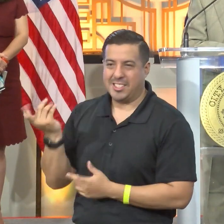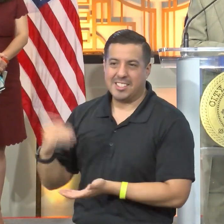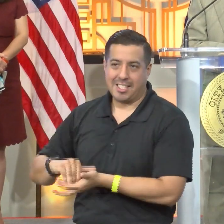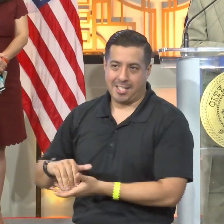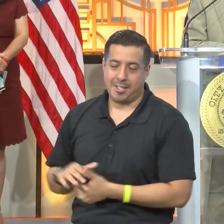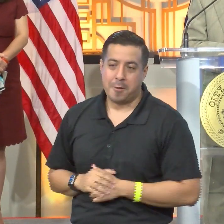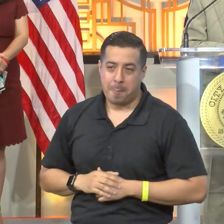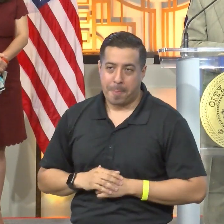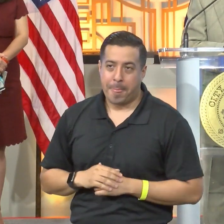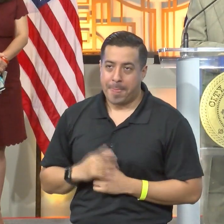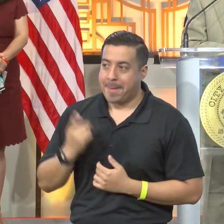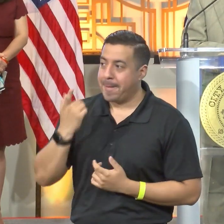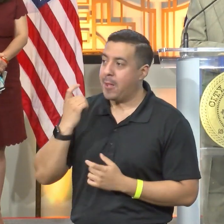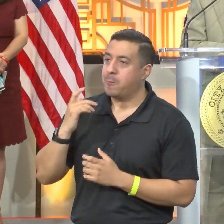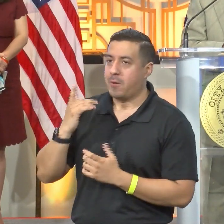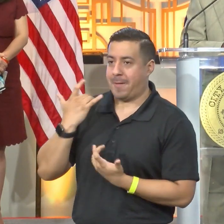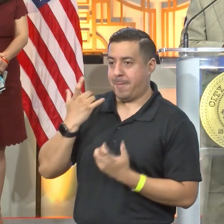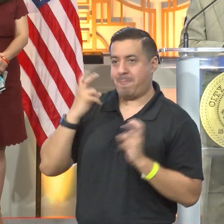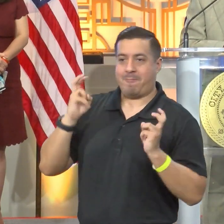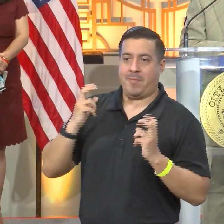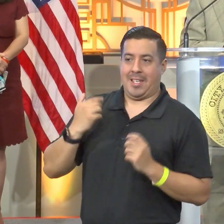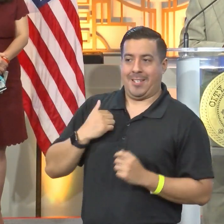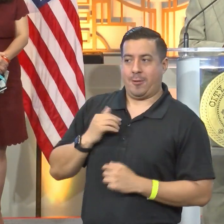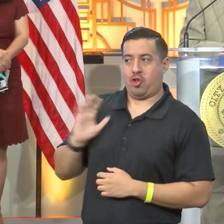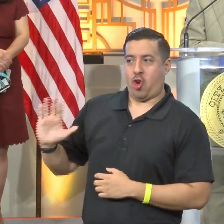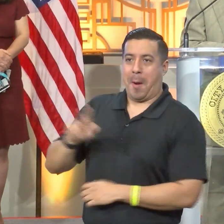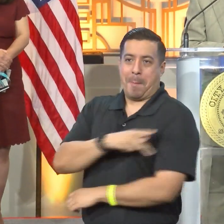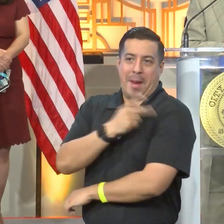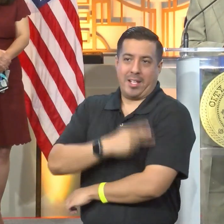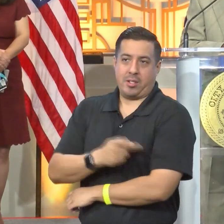as one of your patients, free of charge.